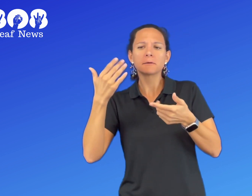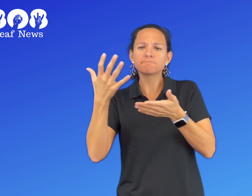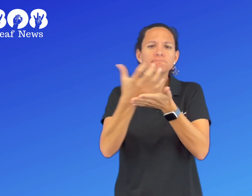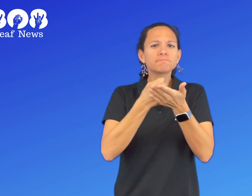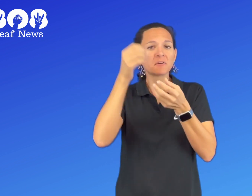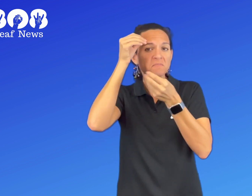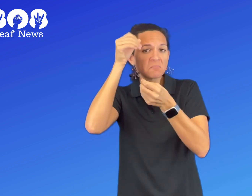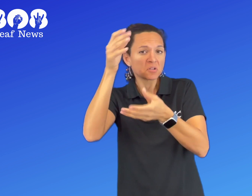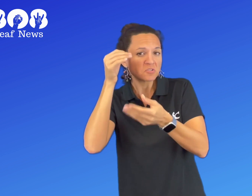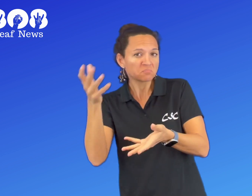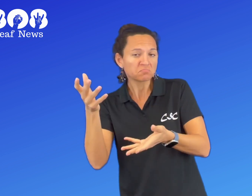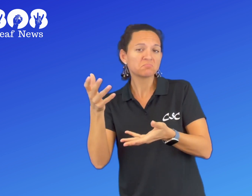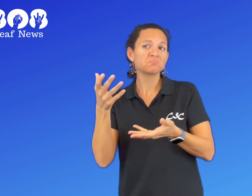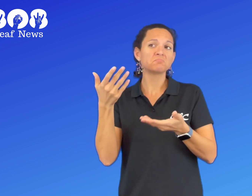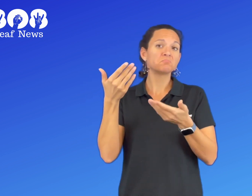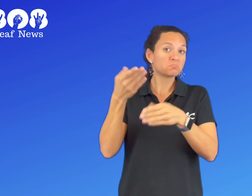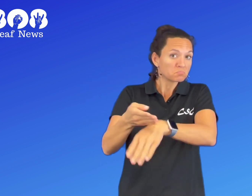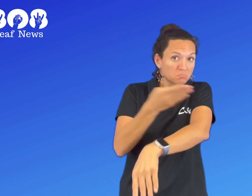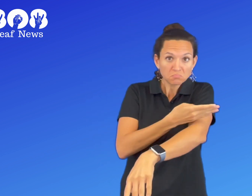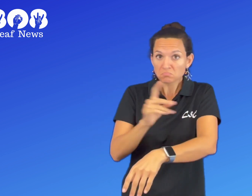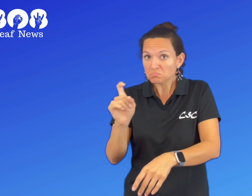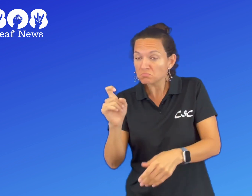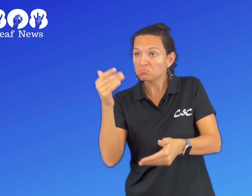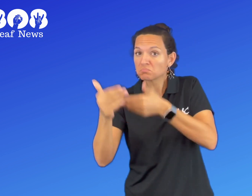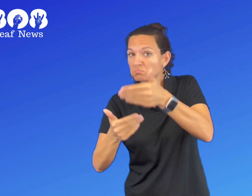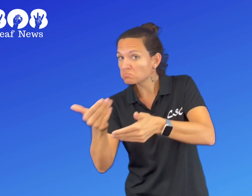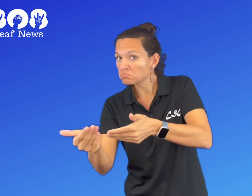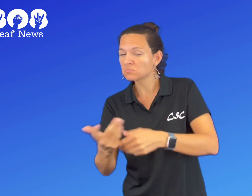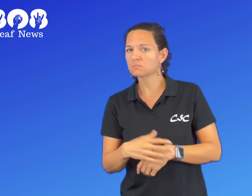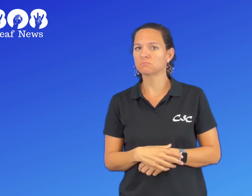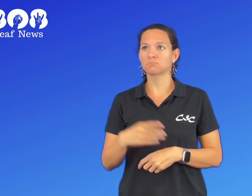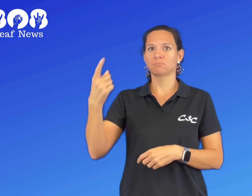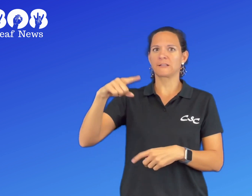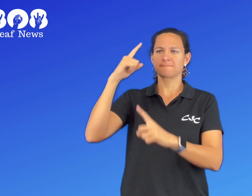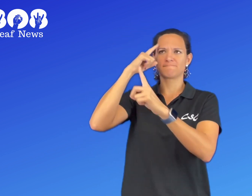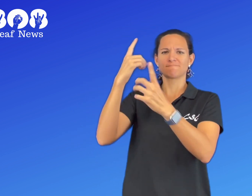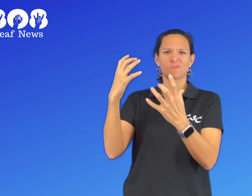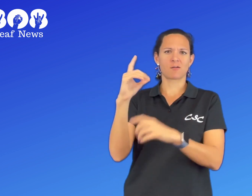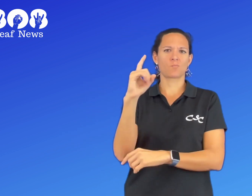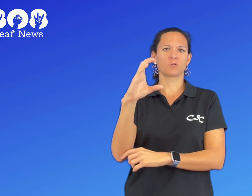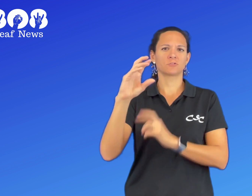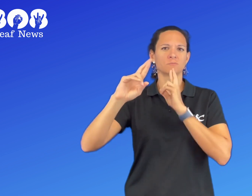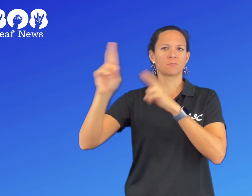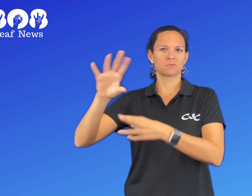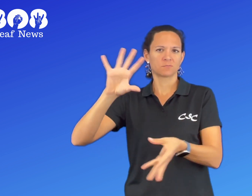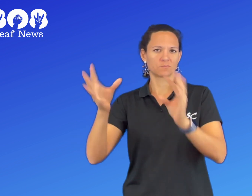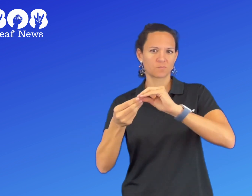data collected will help them know how the voting process needs to improve. The goal and